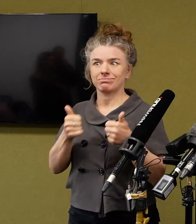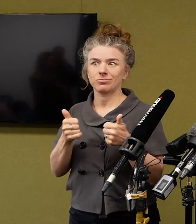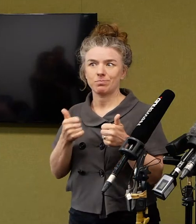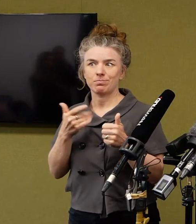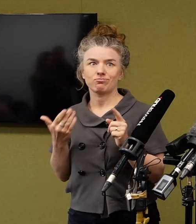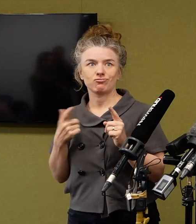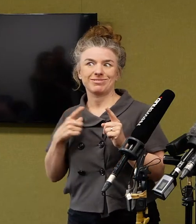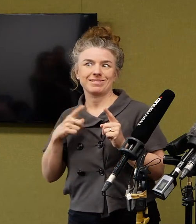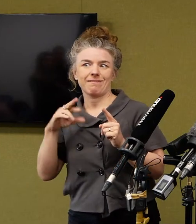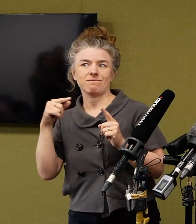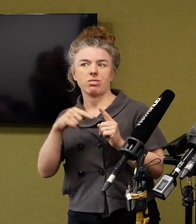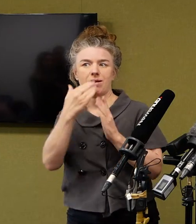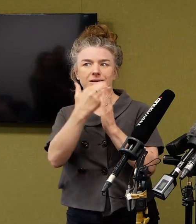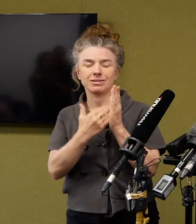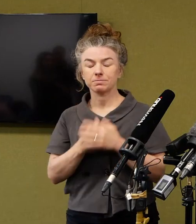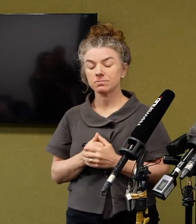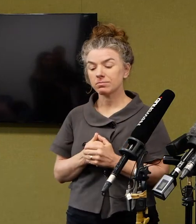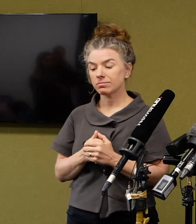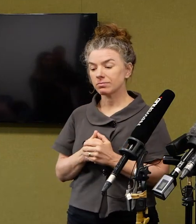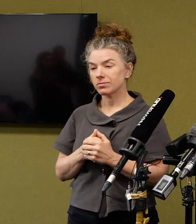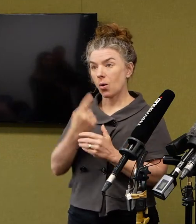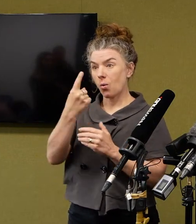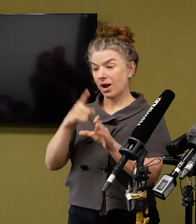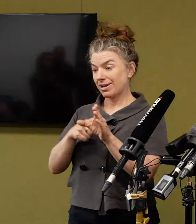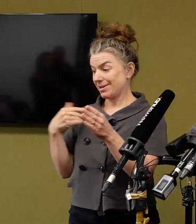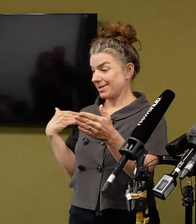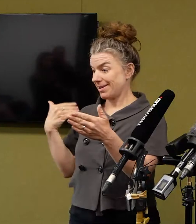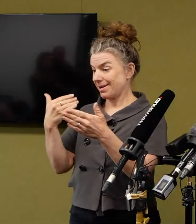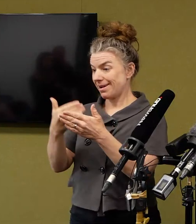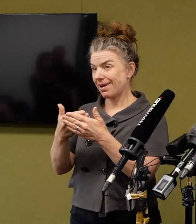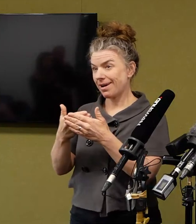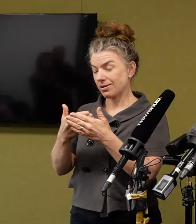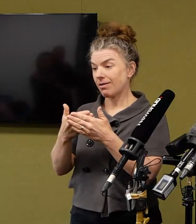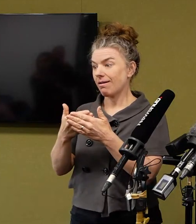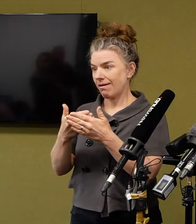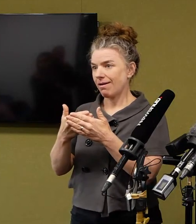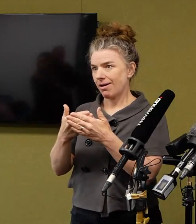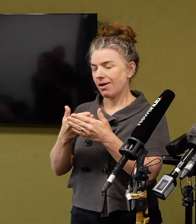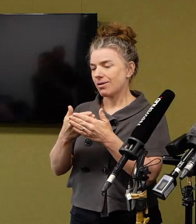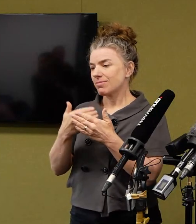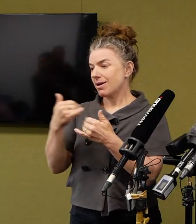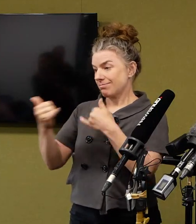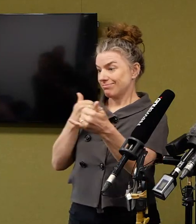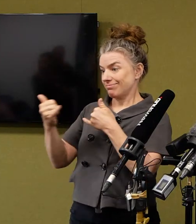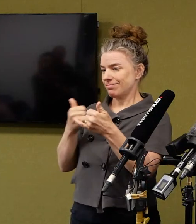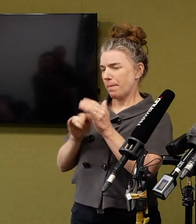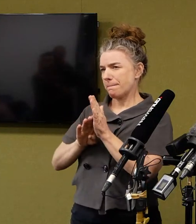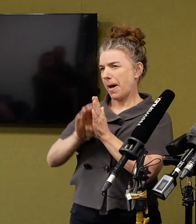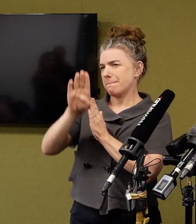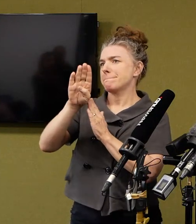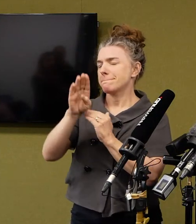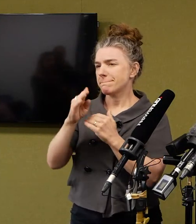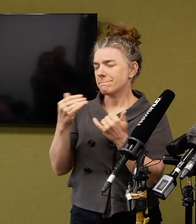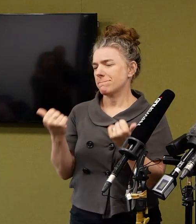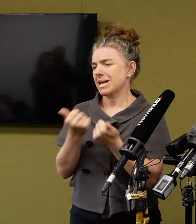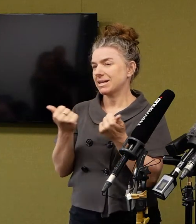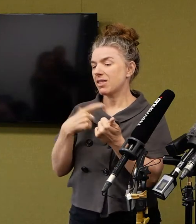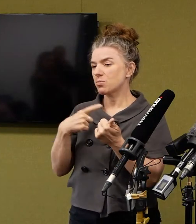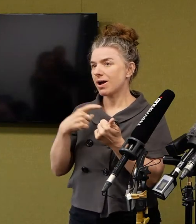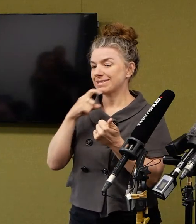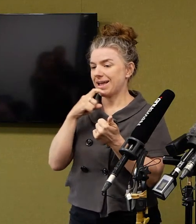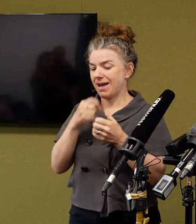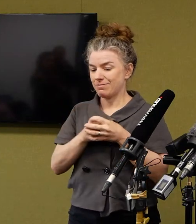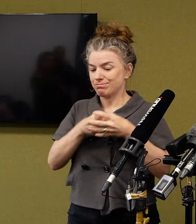Healthline has had a big surge in calls and in demand, and they've brought on extra people to make sure that they can cope with